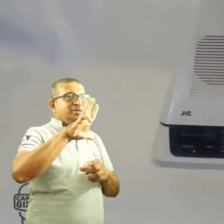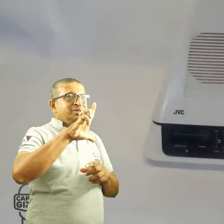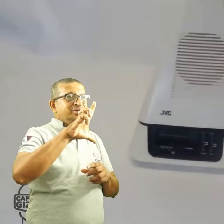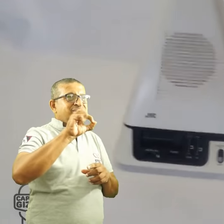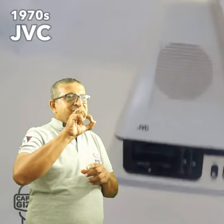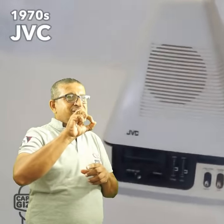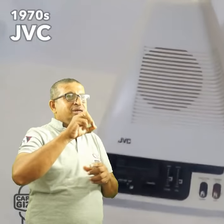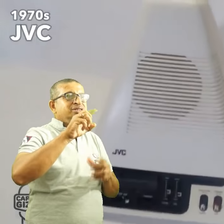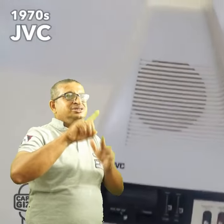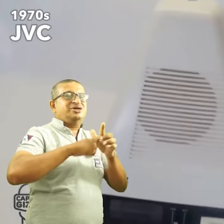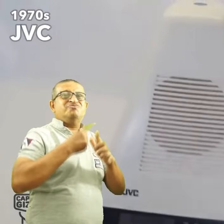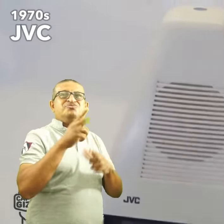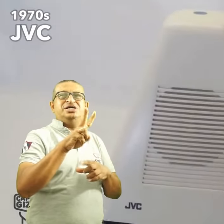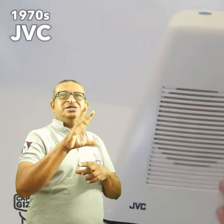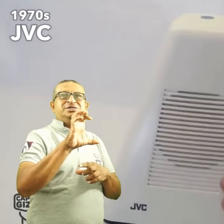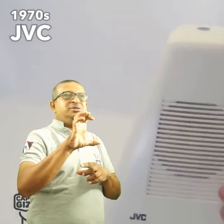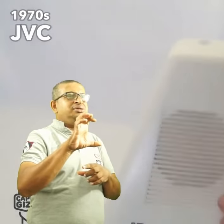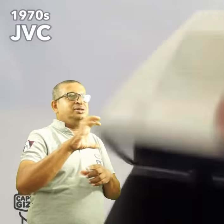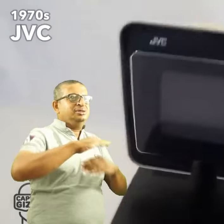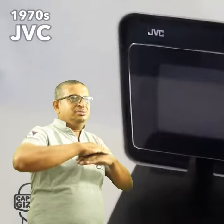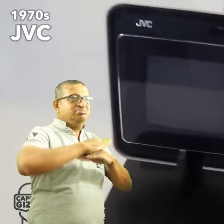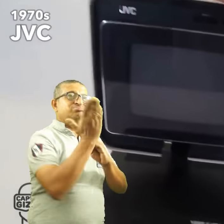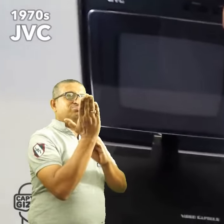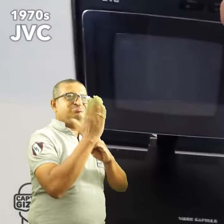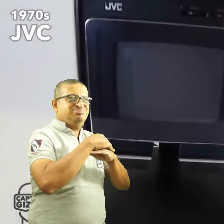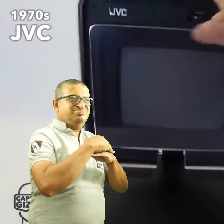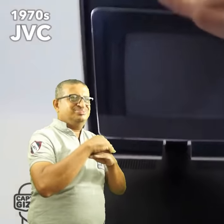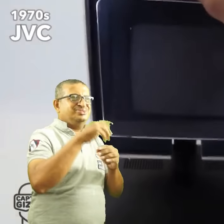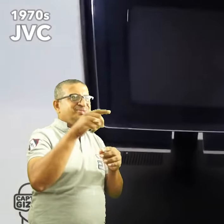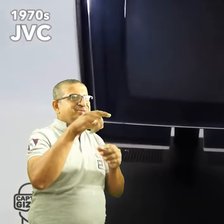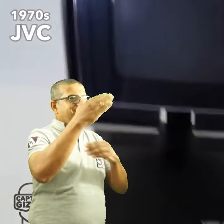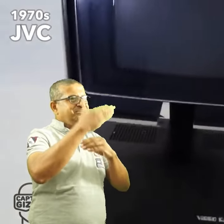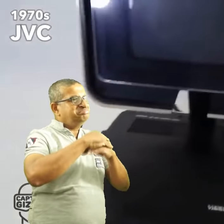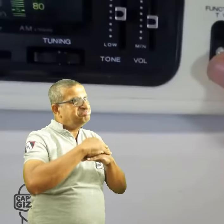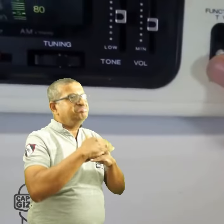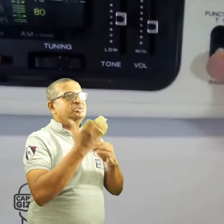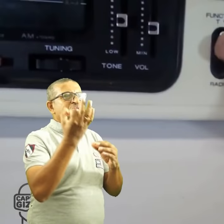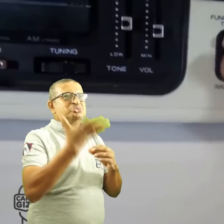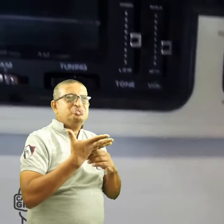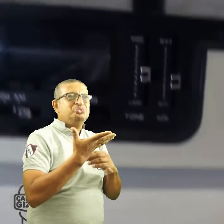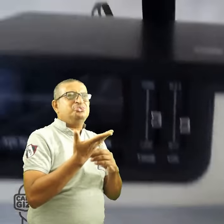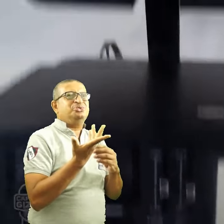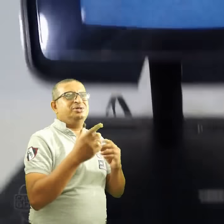and the portable combos, which normally included radios and cassette decks.